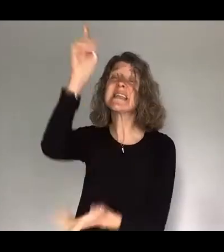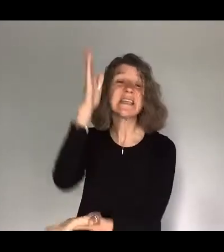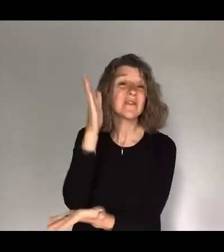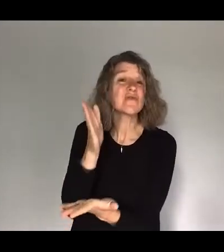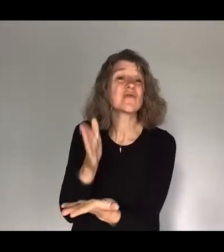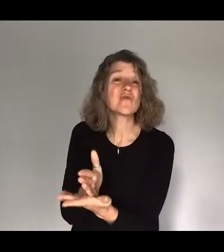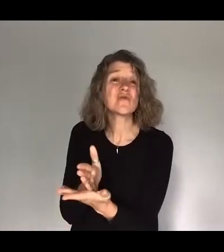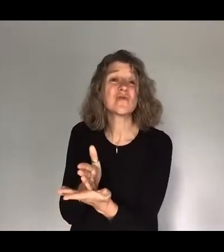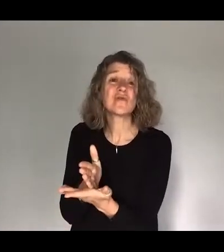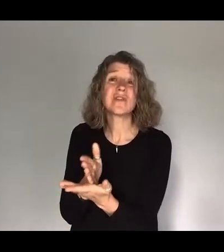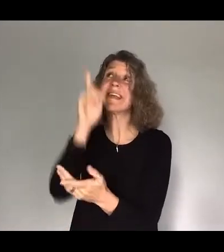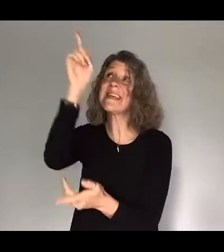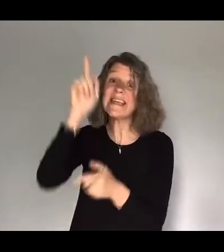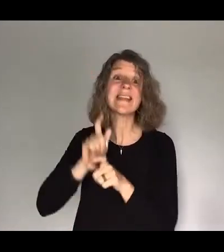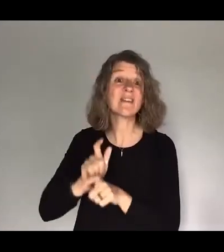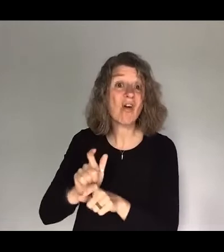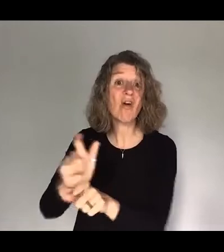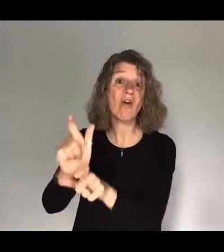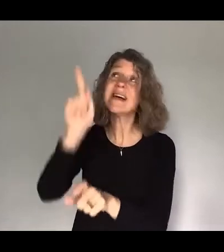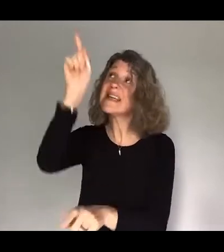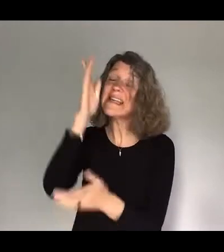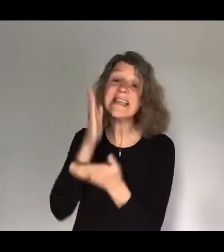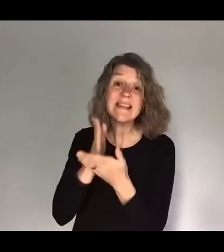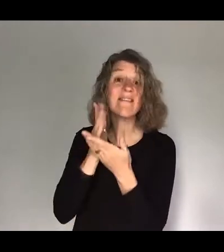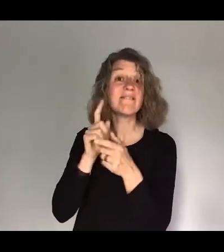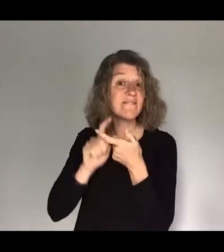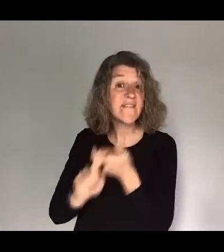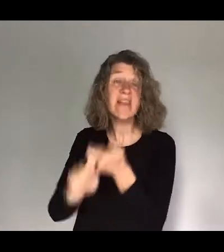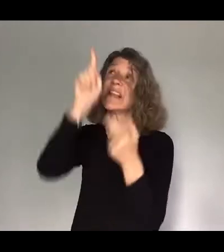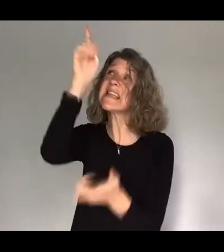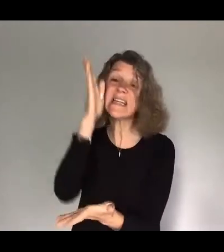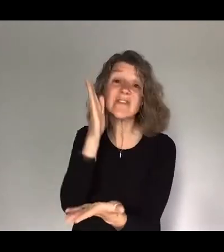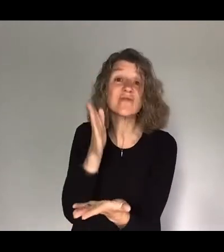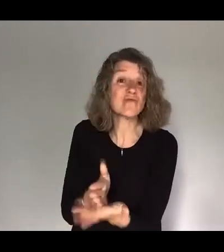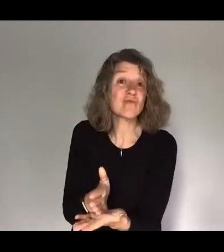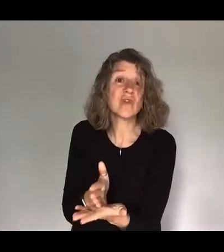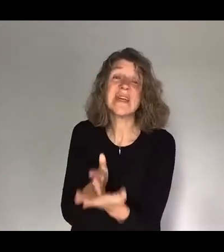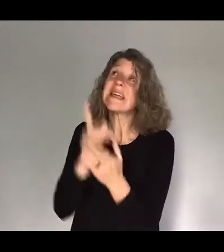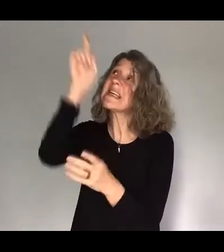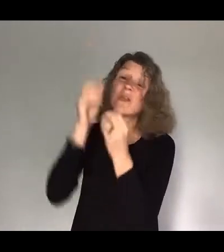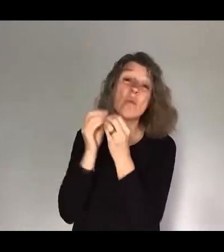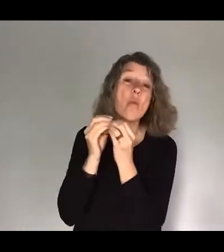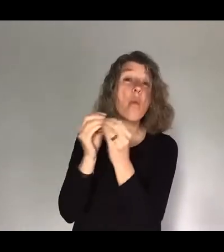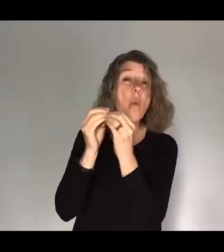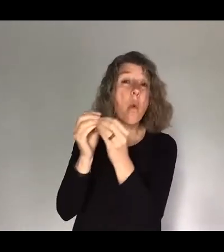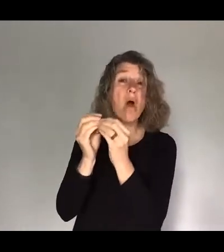is constant He is faithful and He is true And He is worthy of our praise No matter what we're feeling